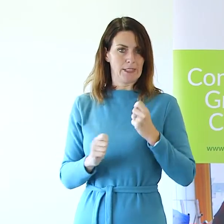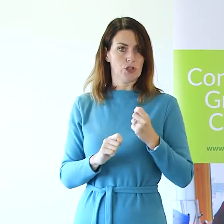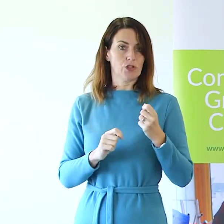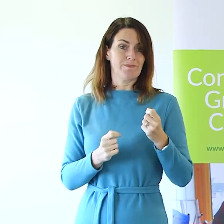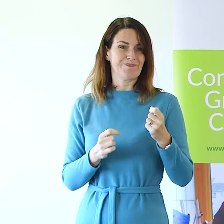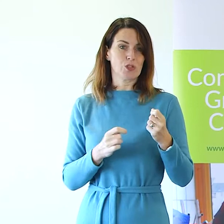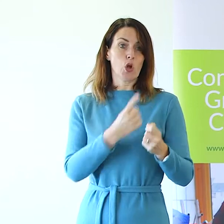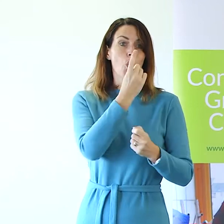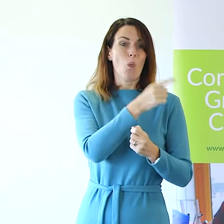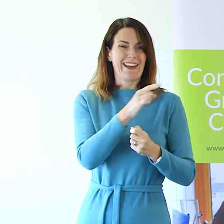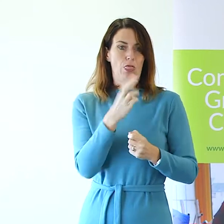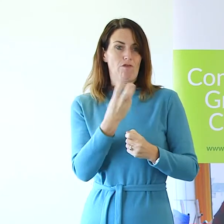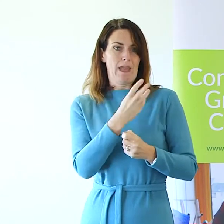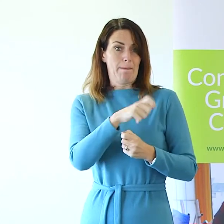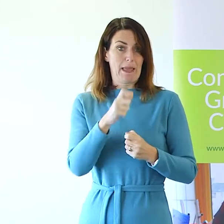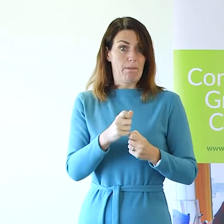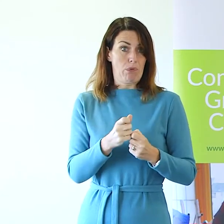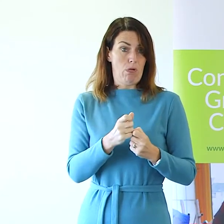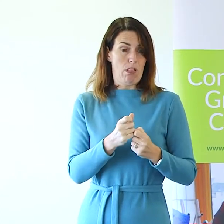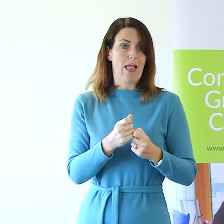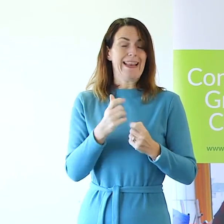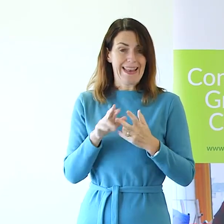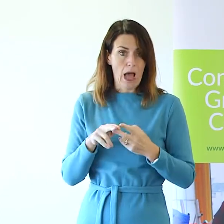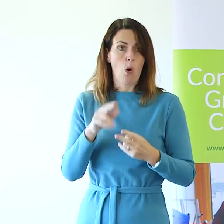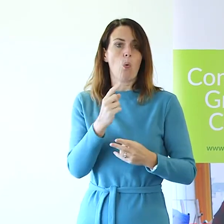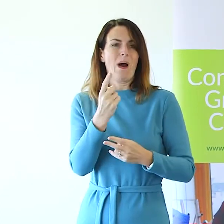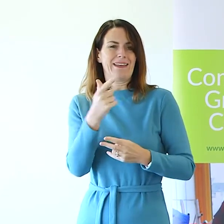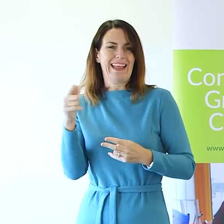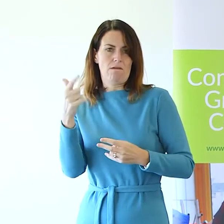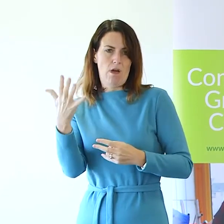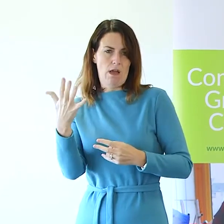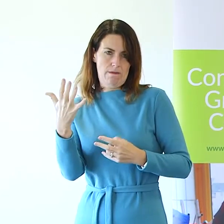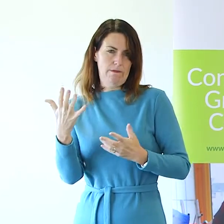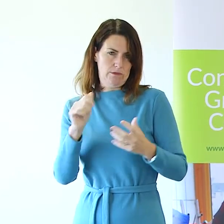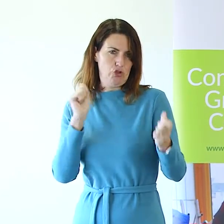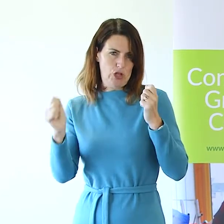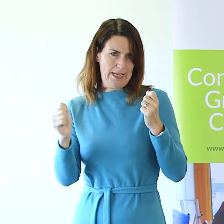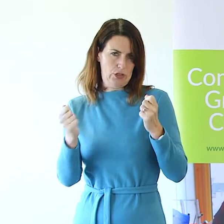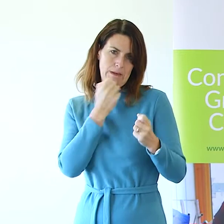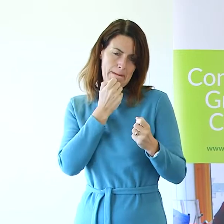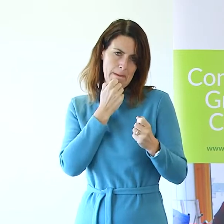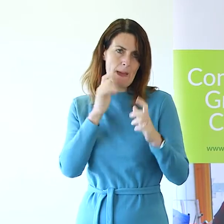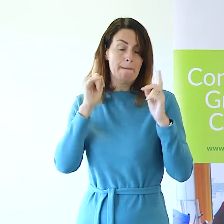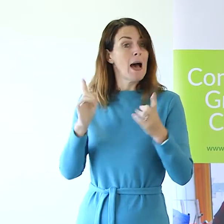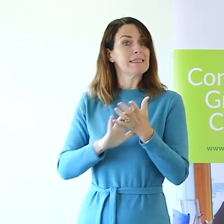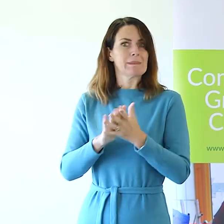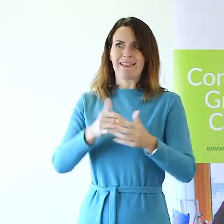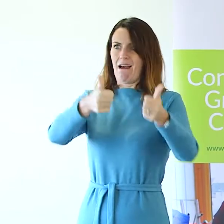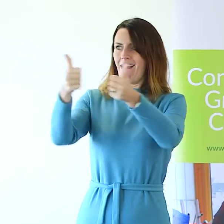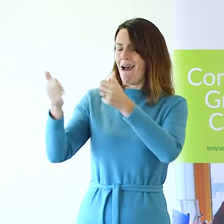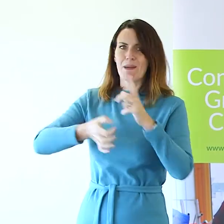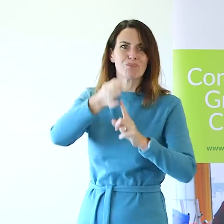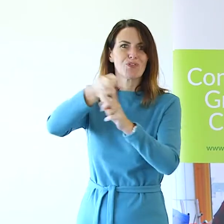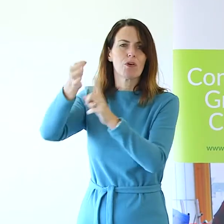reported in 2019 to one in five for this year's report. But that doesn't mean that incomes have improved.